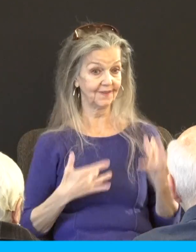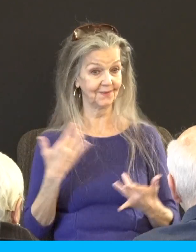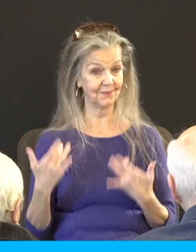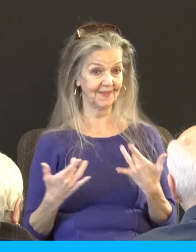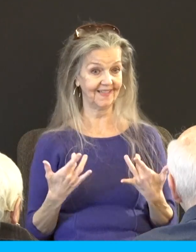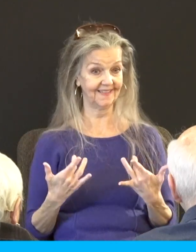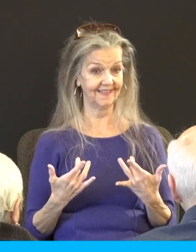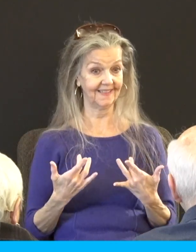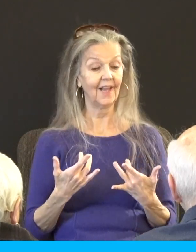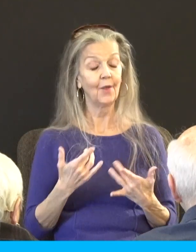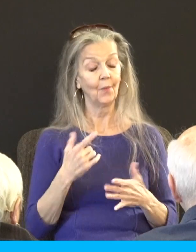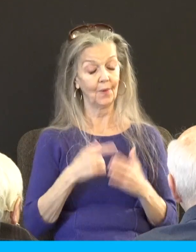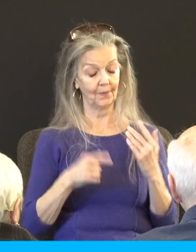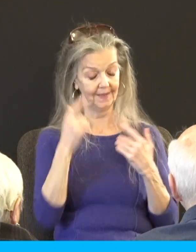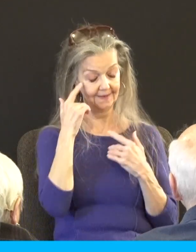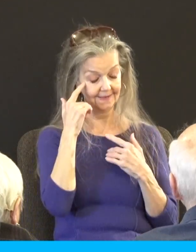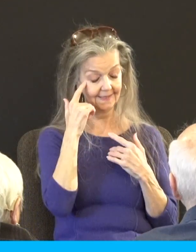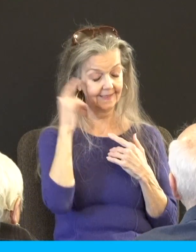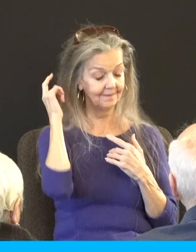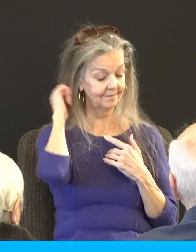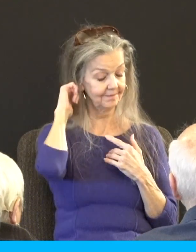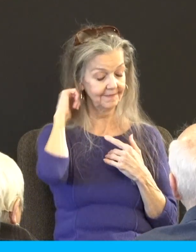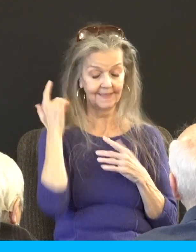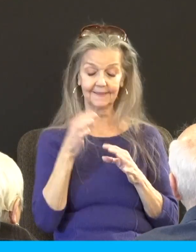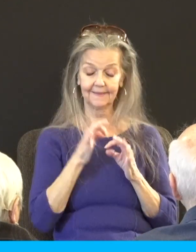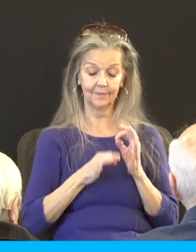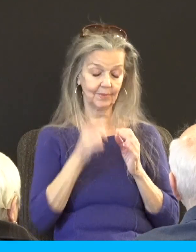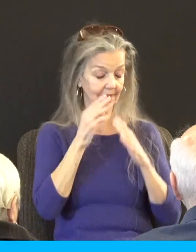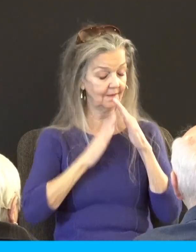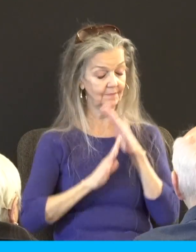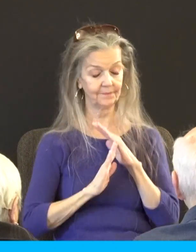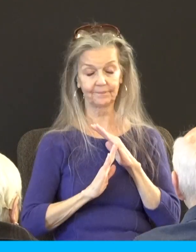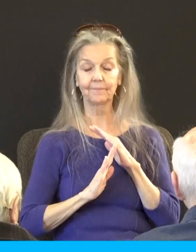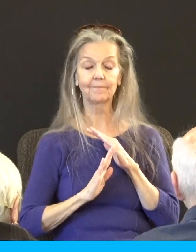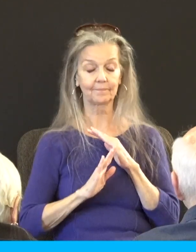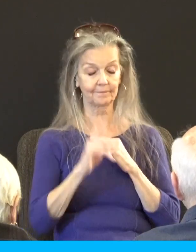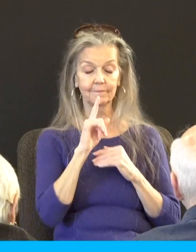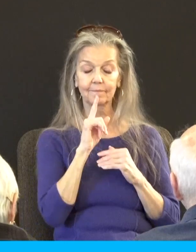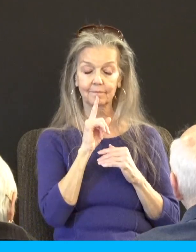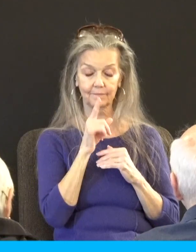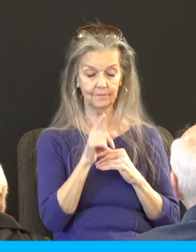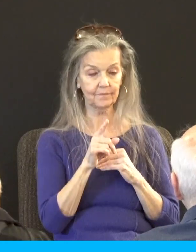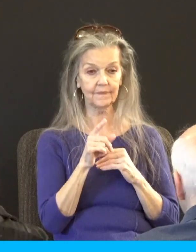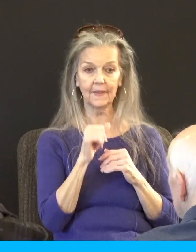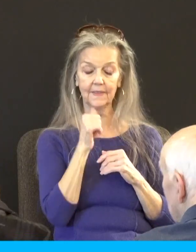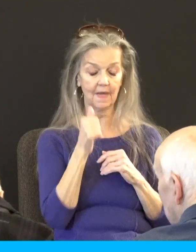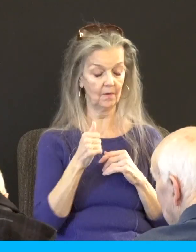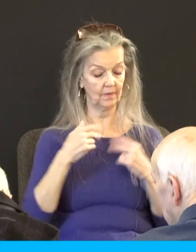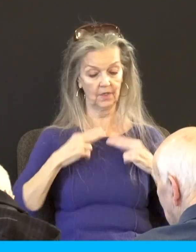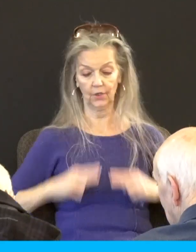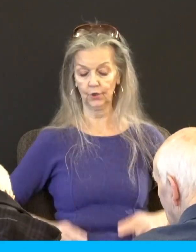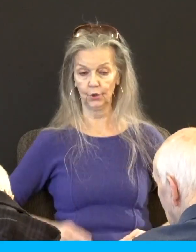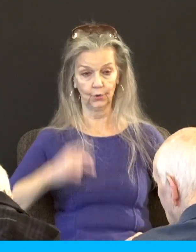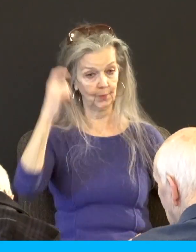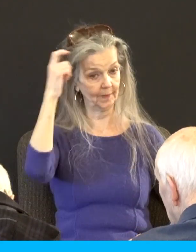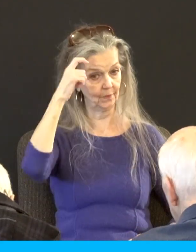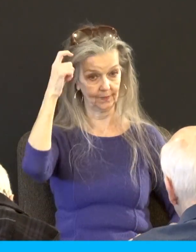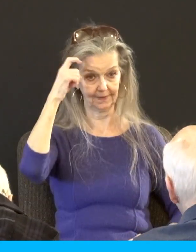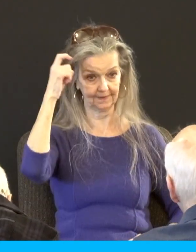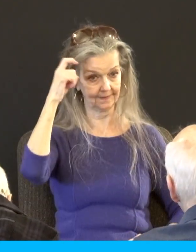conscience, that in simplicity and godly sincerity, not with fleshly wisdom, which the church keeps falling into in the